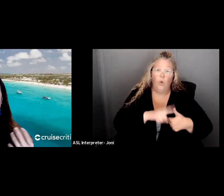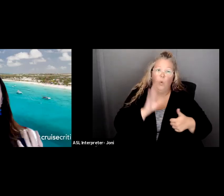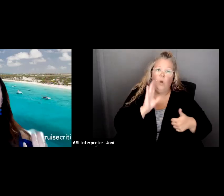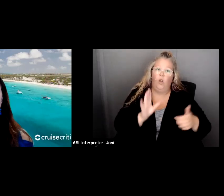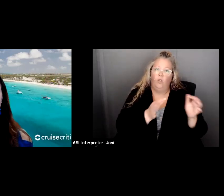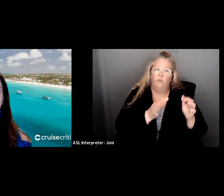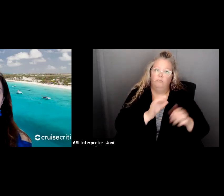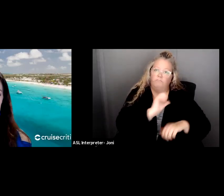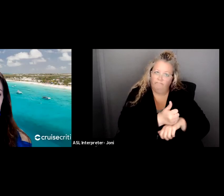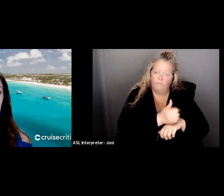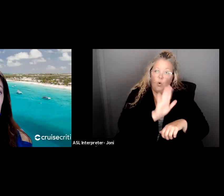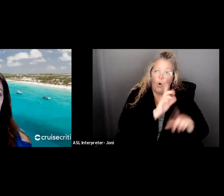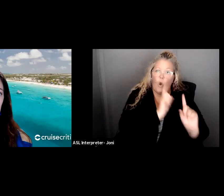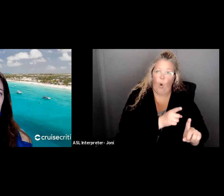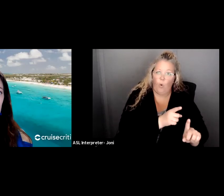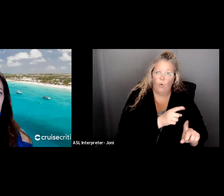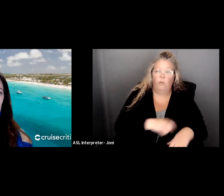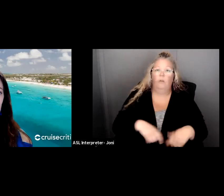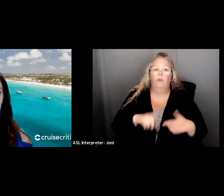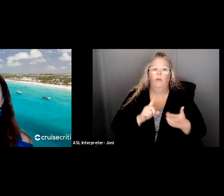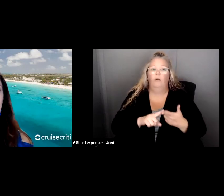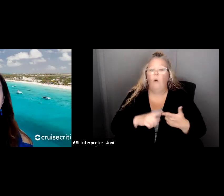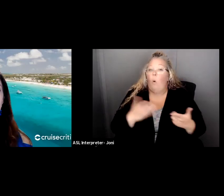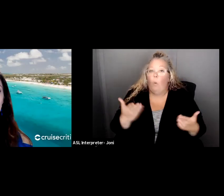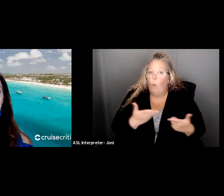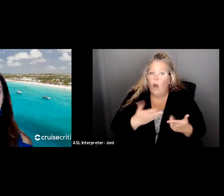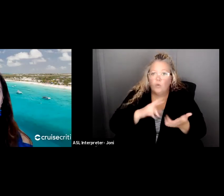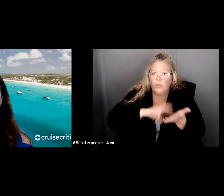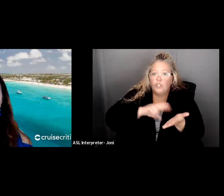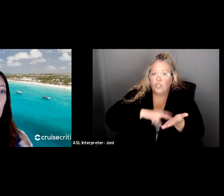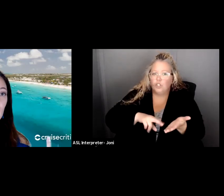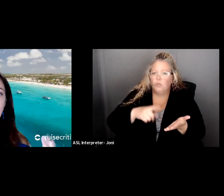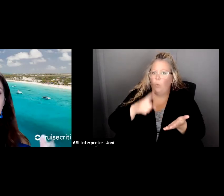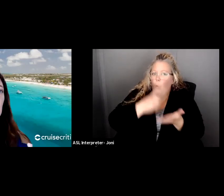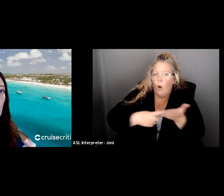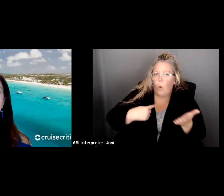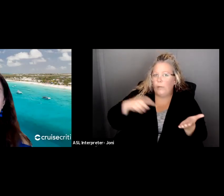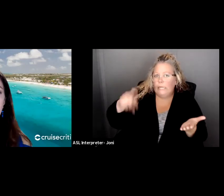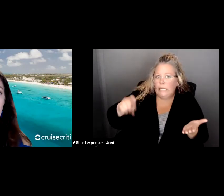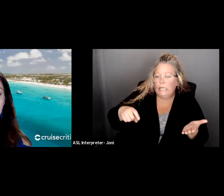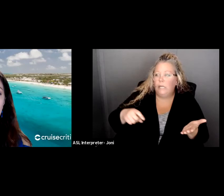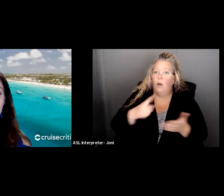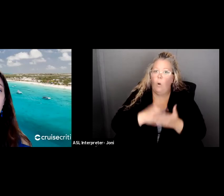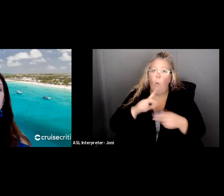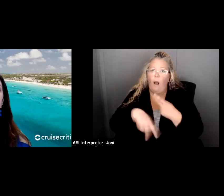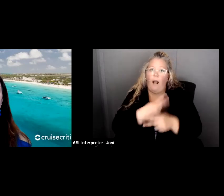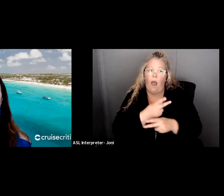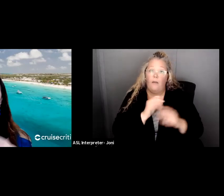assess what the research need is in the first place. What do we need to know about? What kind of qualitative and quantitative data do we need?